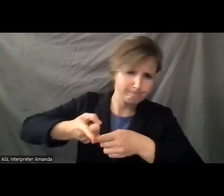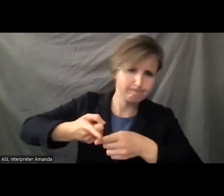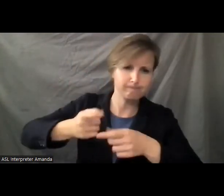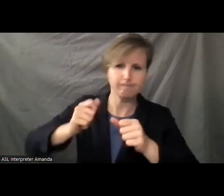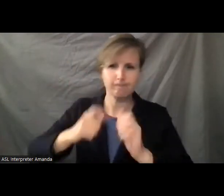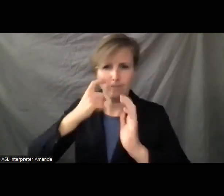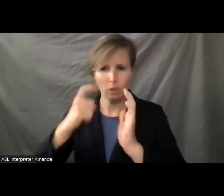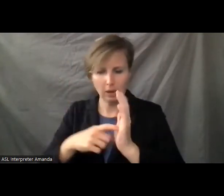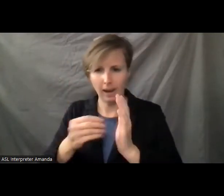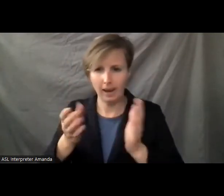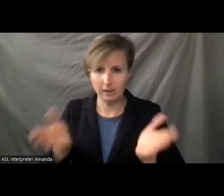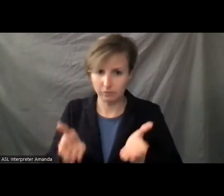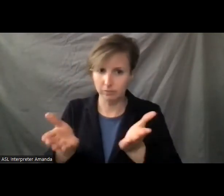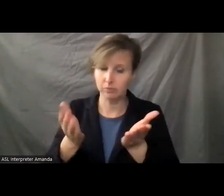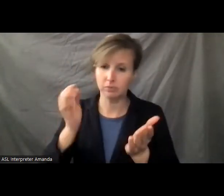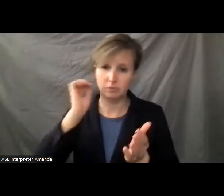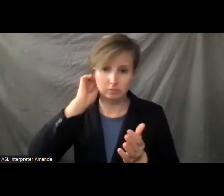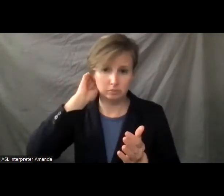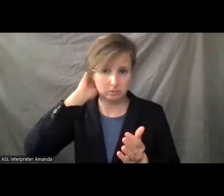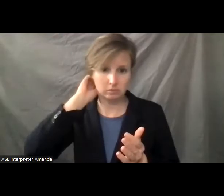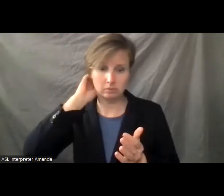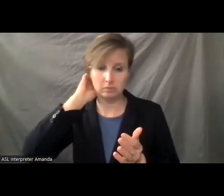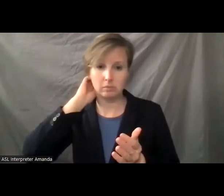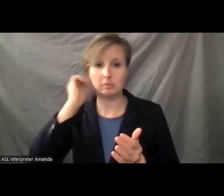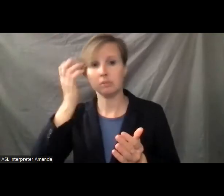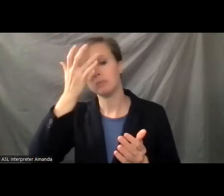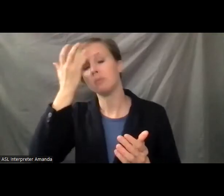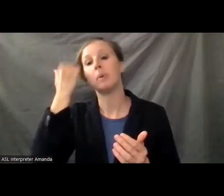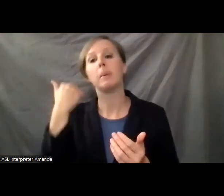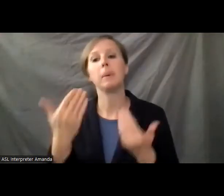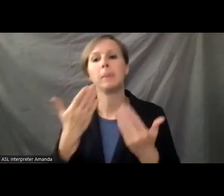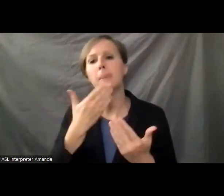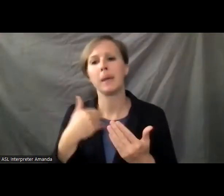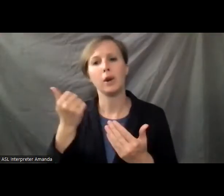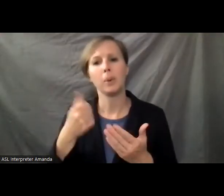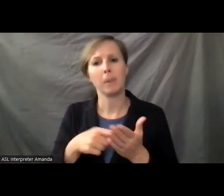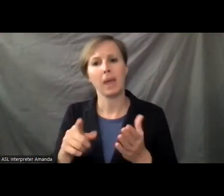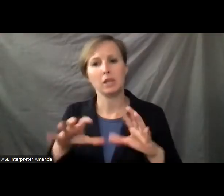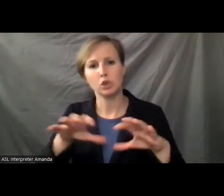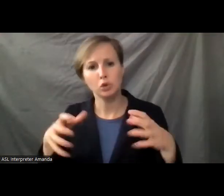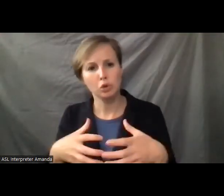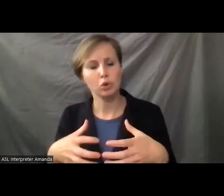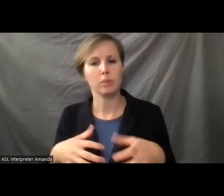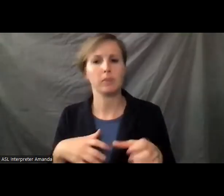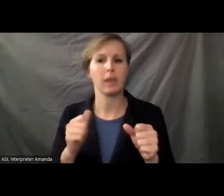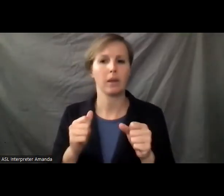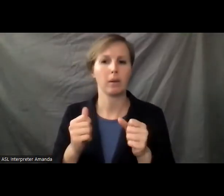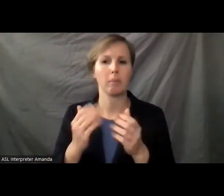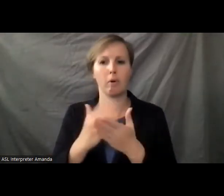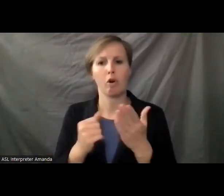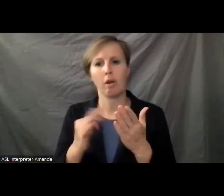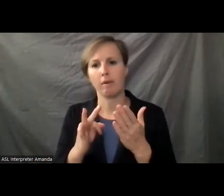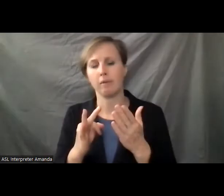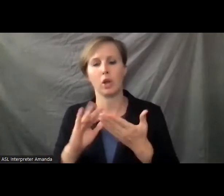and encouraged and perhaps get a better pay and do it as a group. And they could be a part of a cadre, part of a